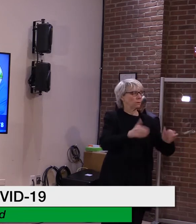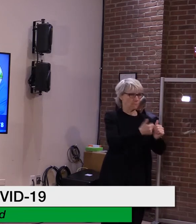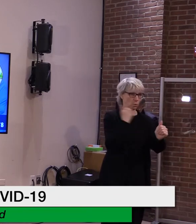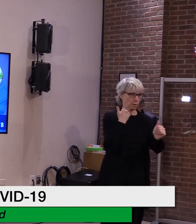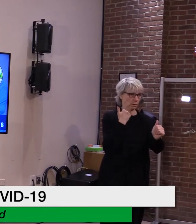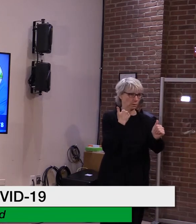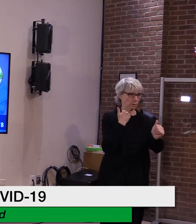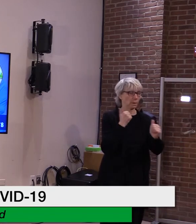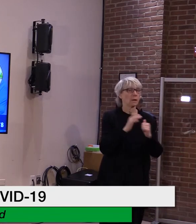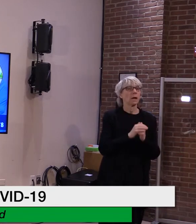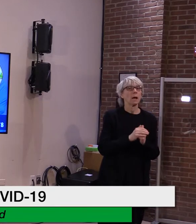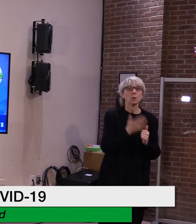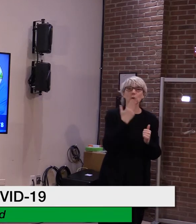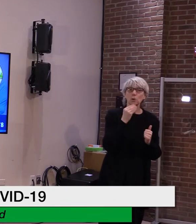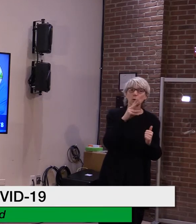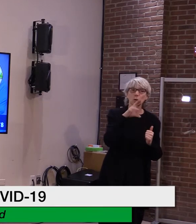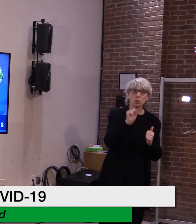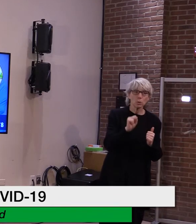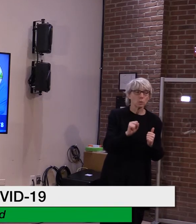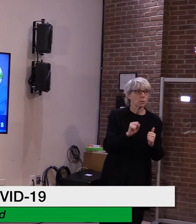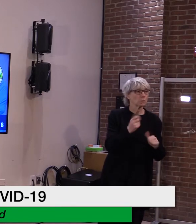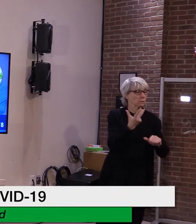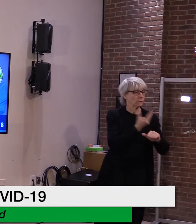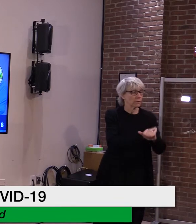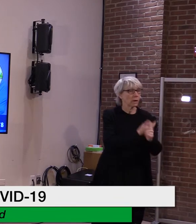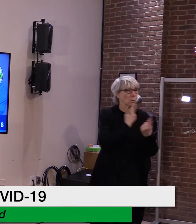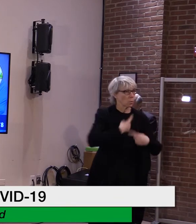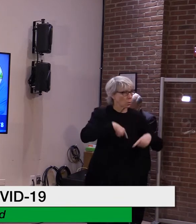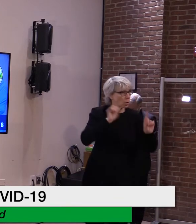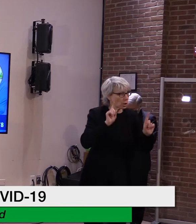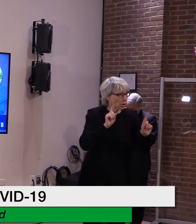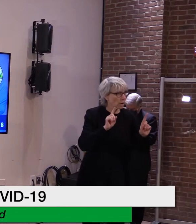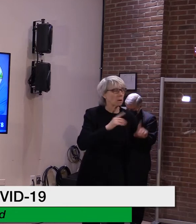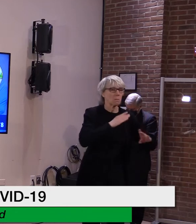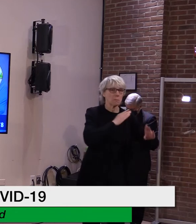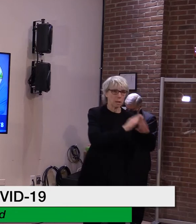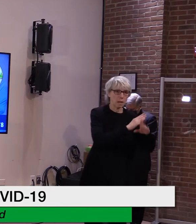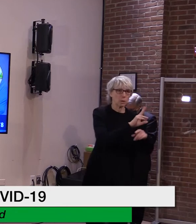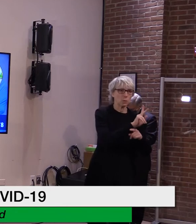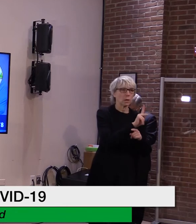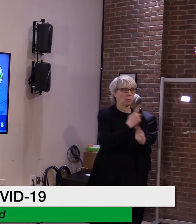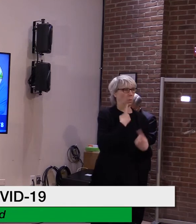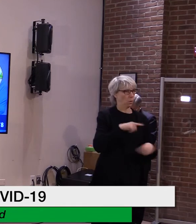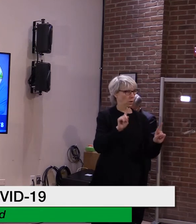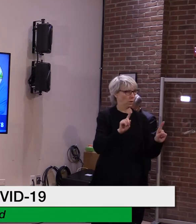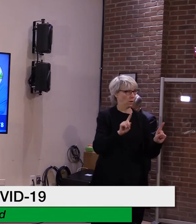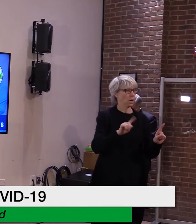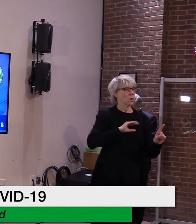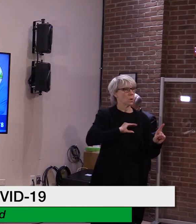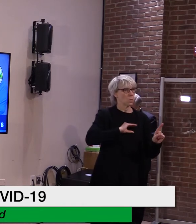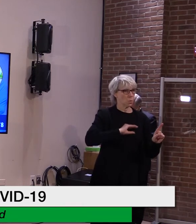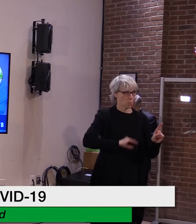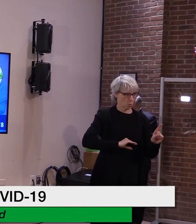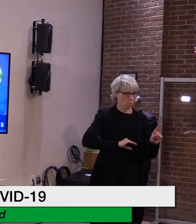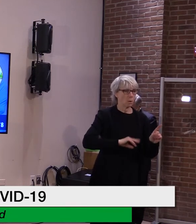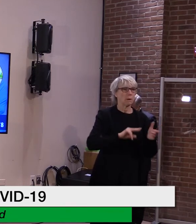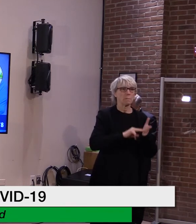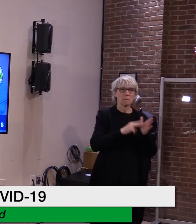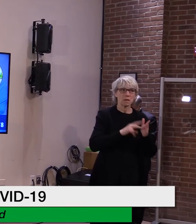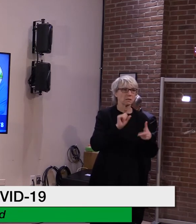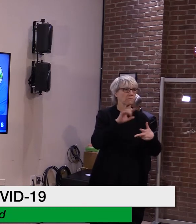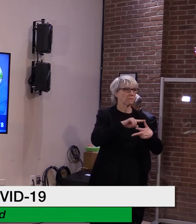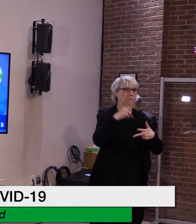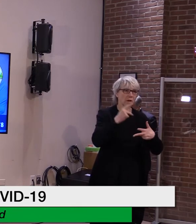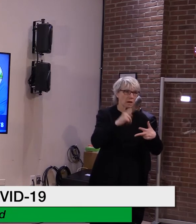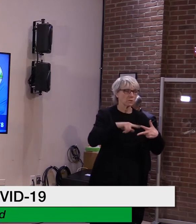data shows that current vaccines are effective against this variant strain, and Vermonters should have confidence in the vaccines available.